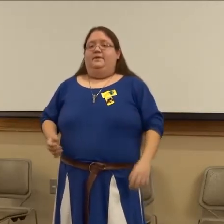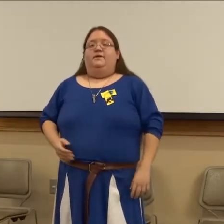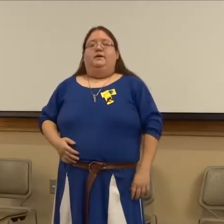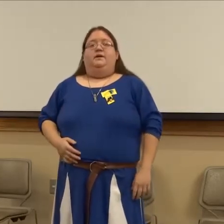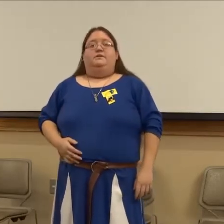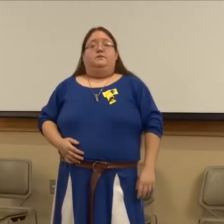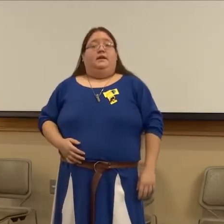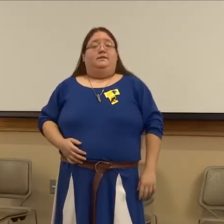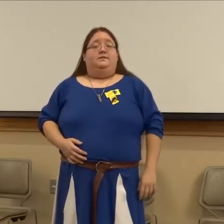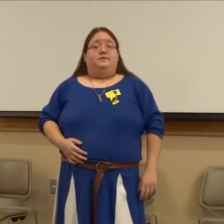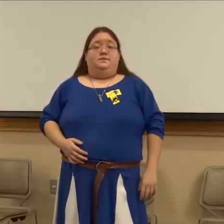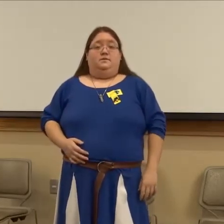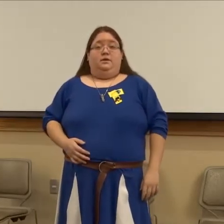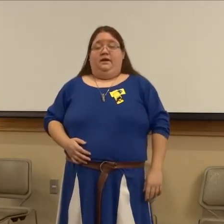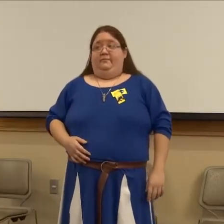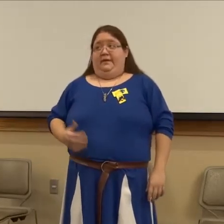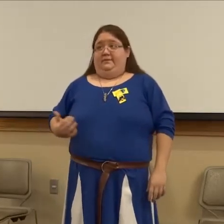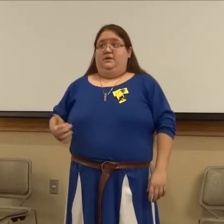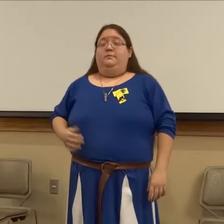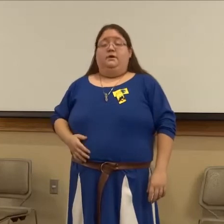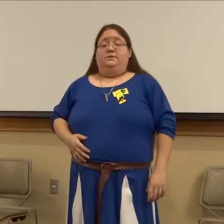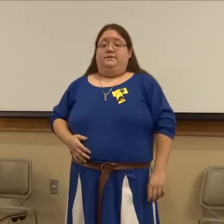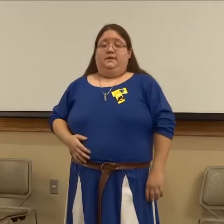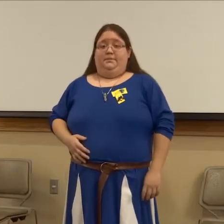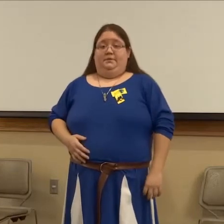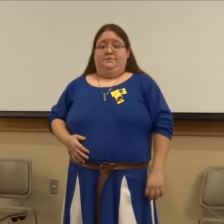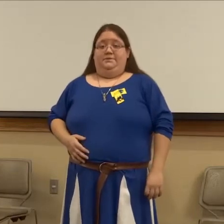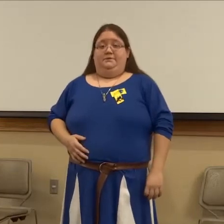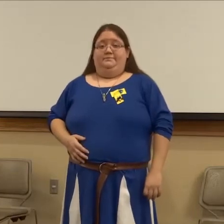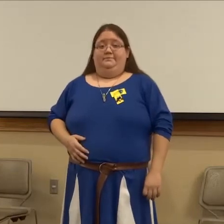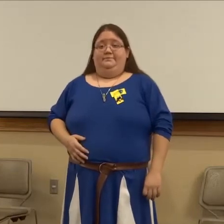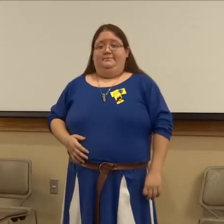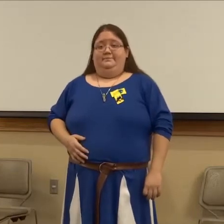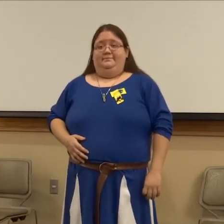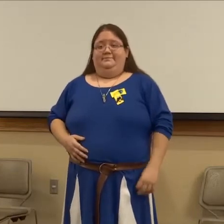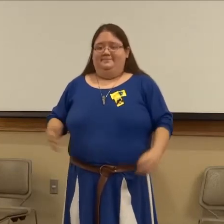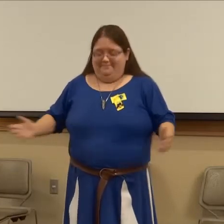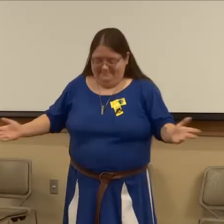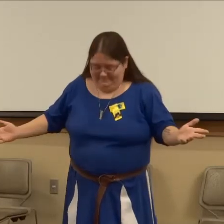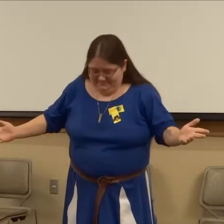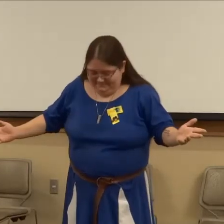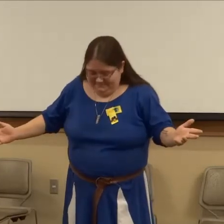And so that is the story of my dumb cousins up in Ulster. Thank you.